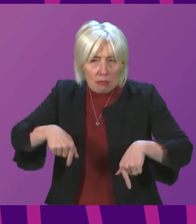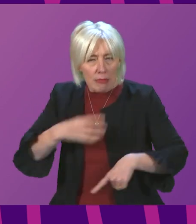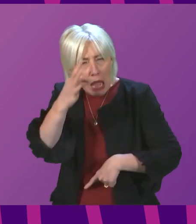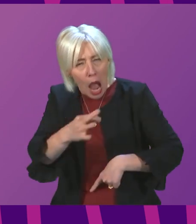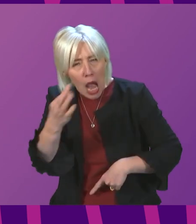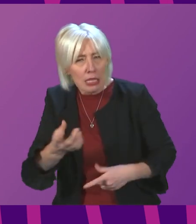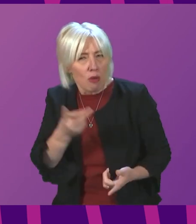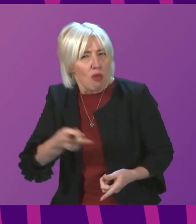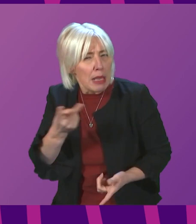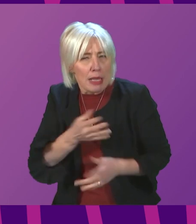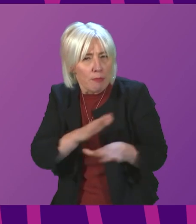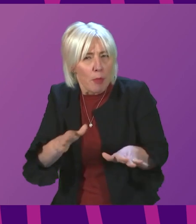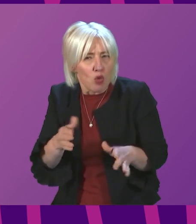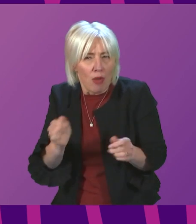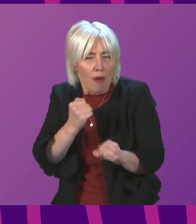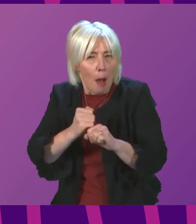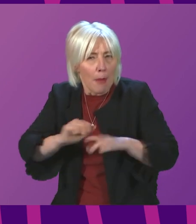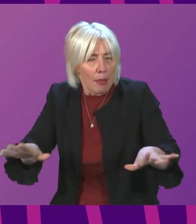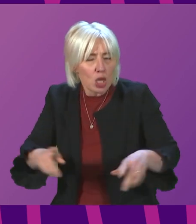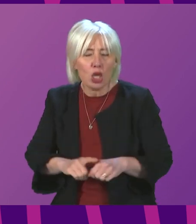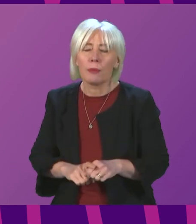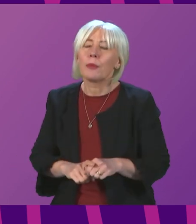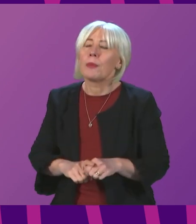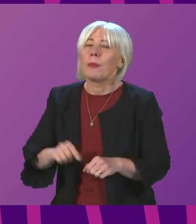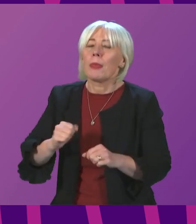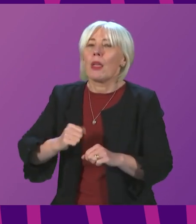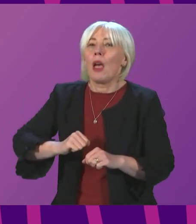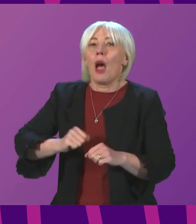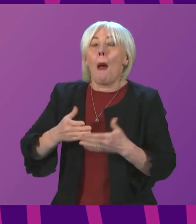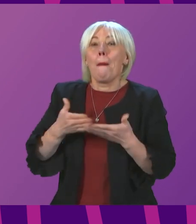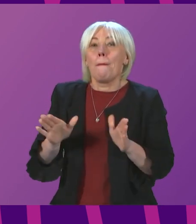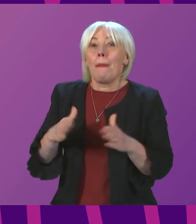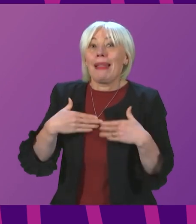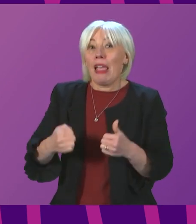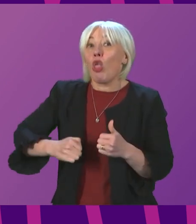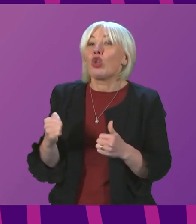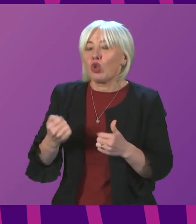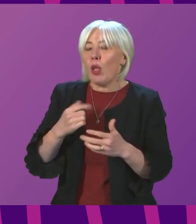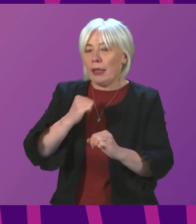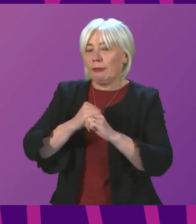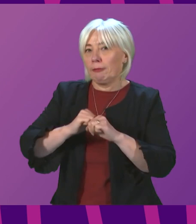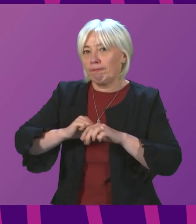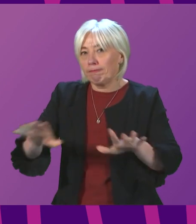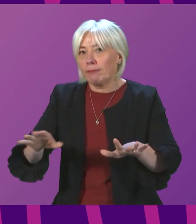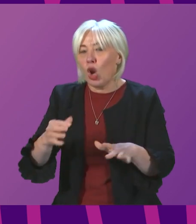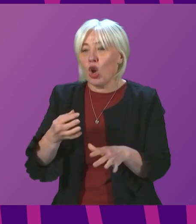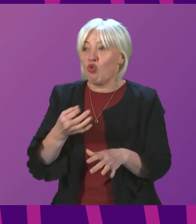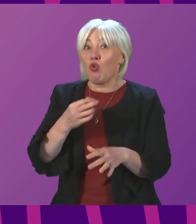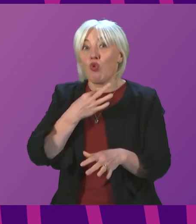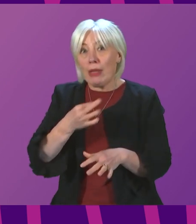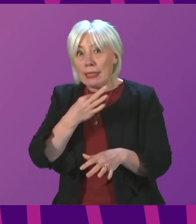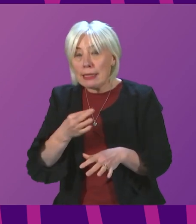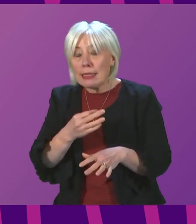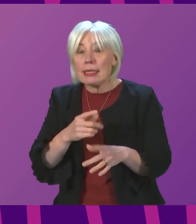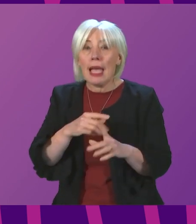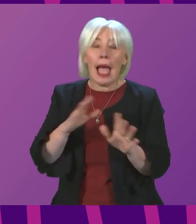First Minister. Well, Public Health Scotland is providing information on the relative risks of vaccination and non